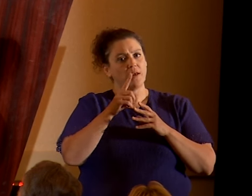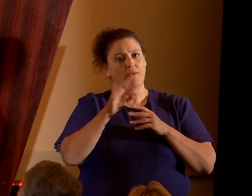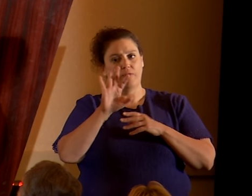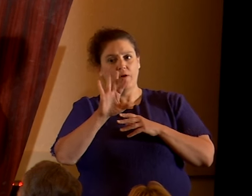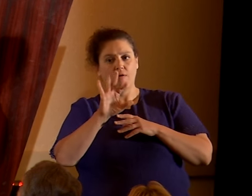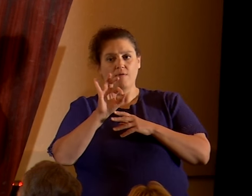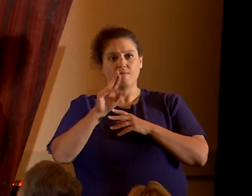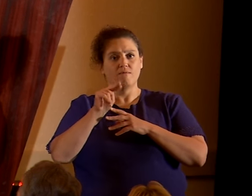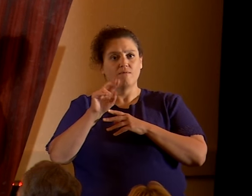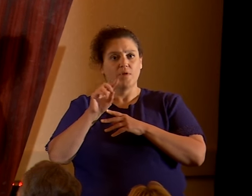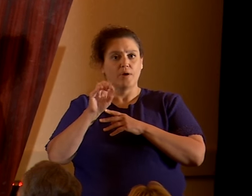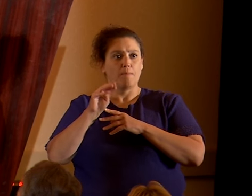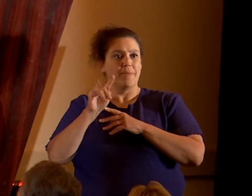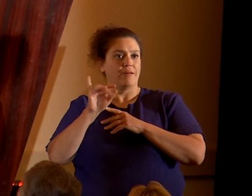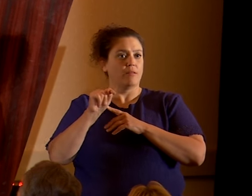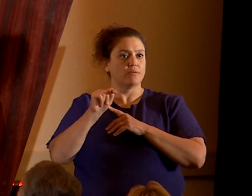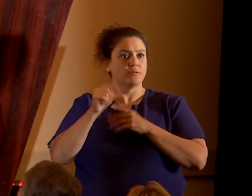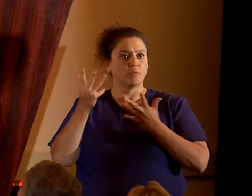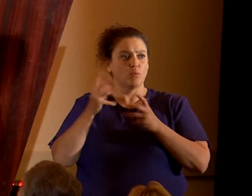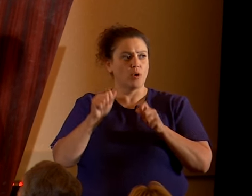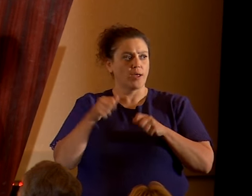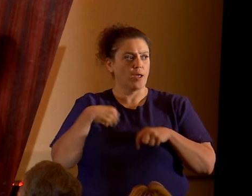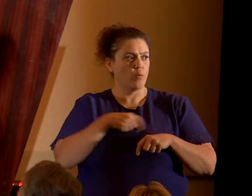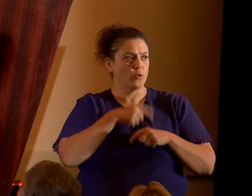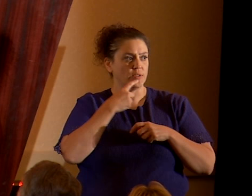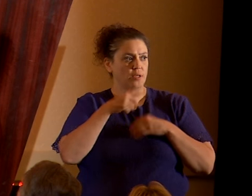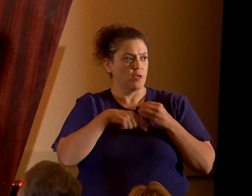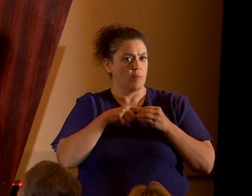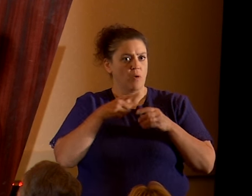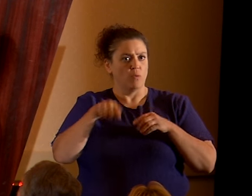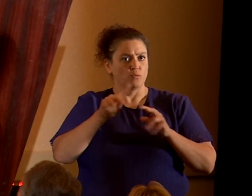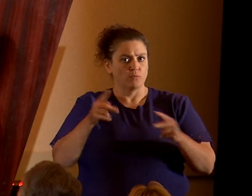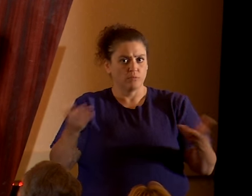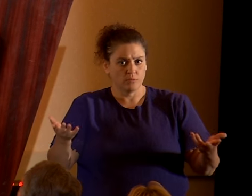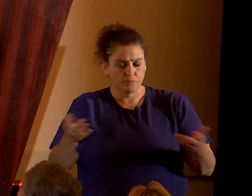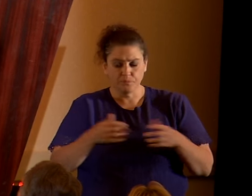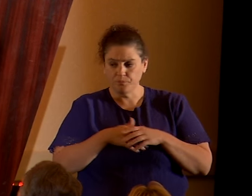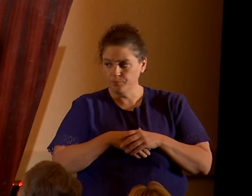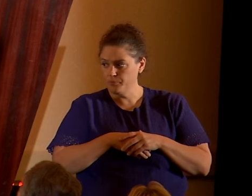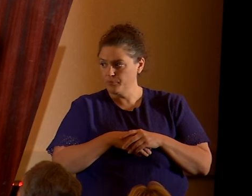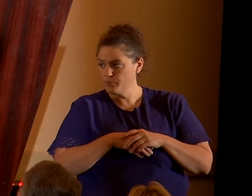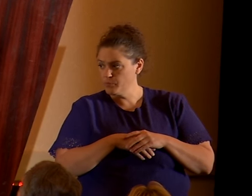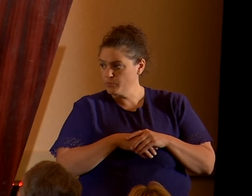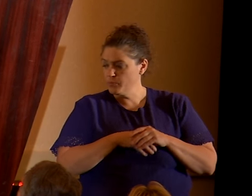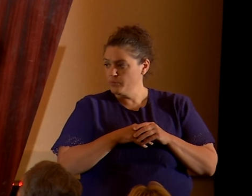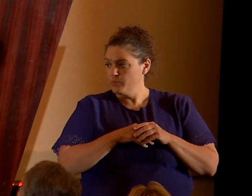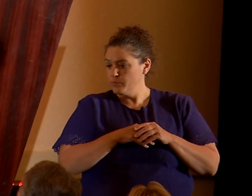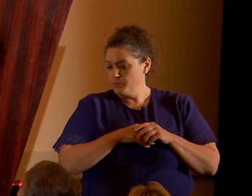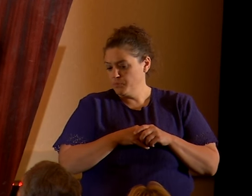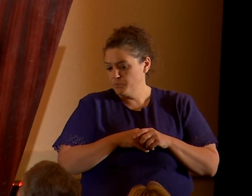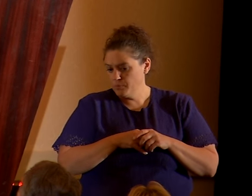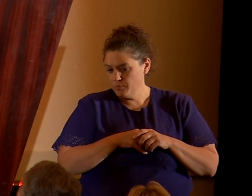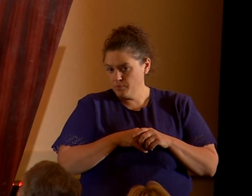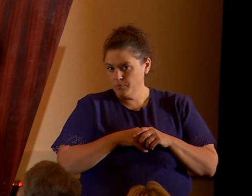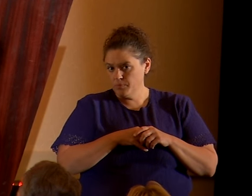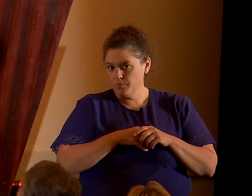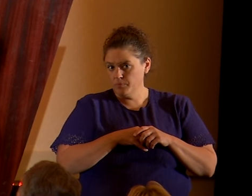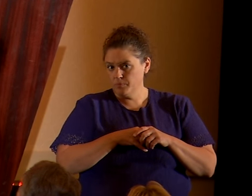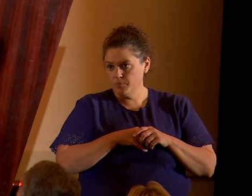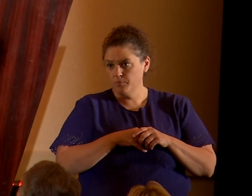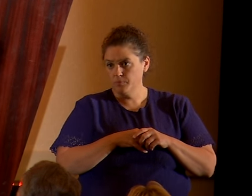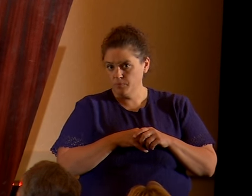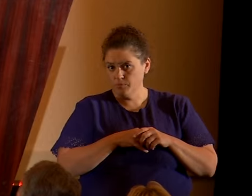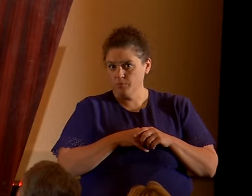racist and Islamophobic thing to say! I also would like to remind these people that fundamentalist Islam and